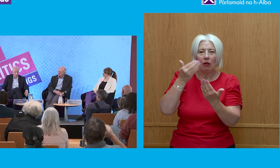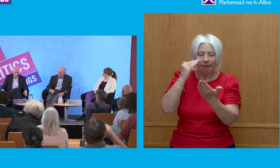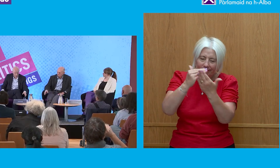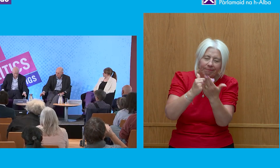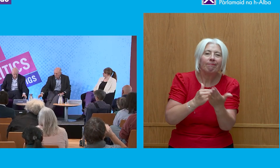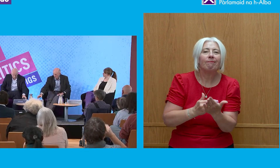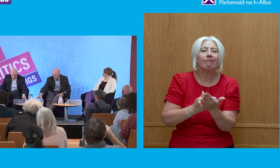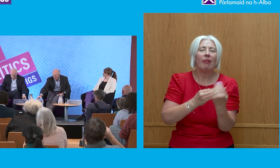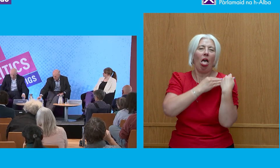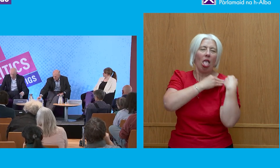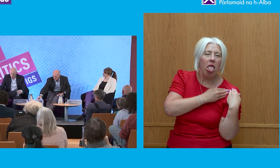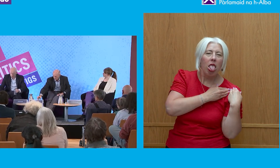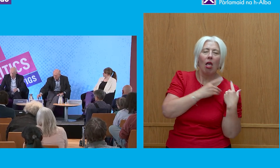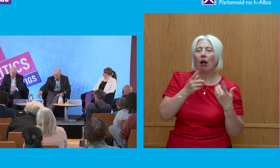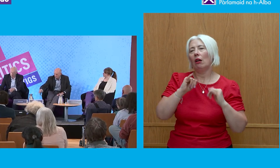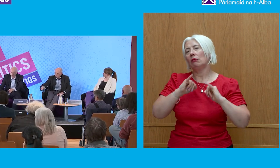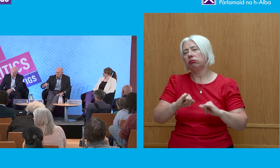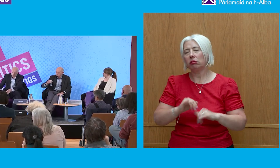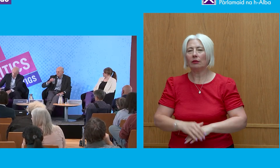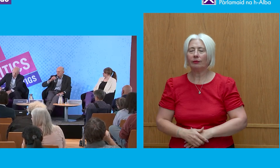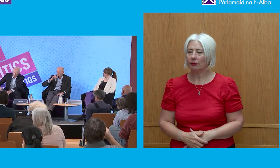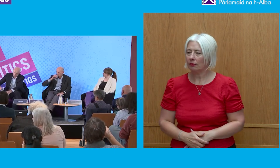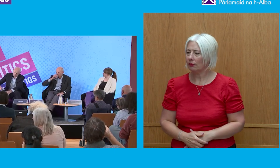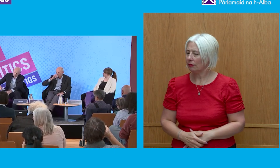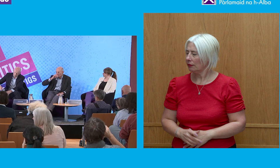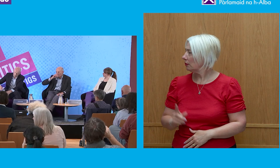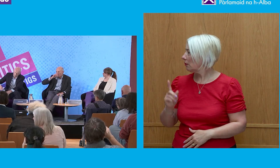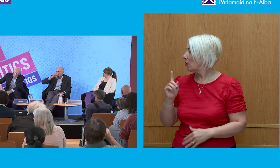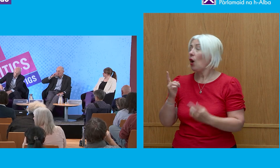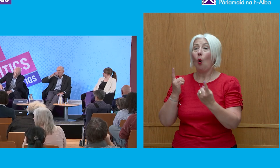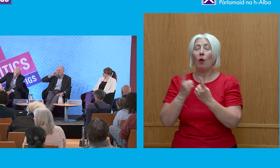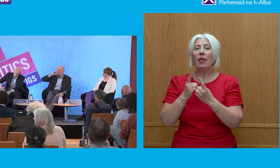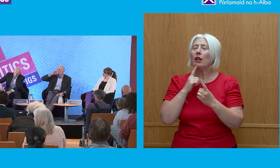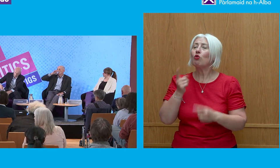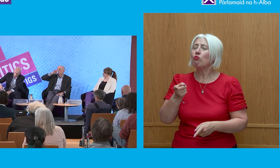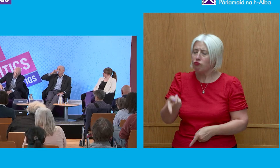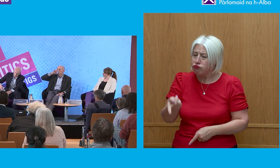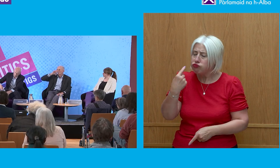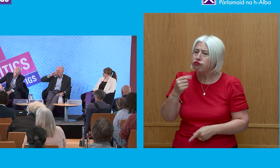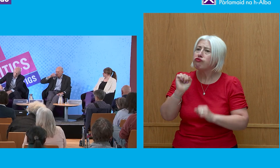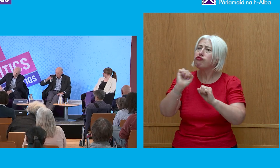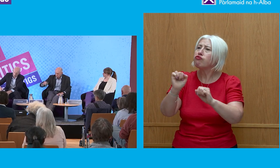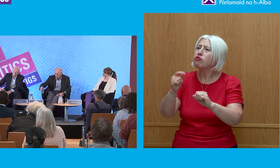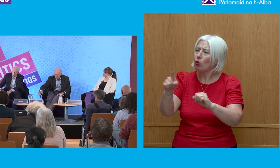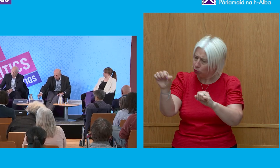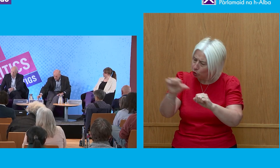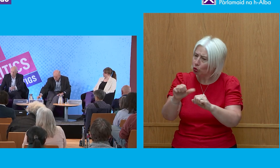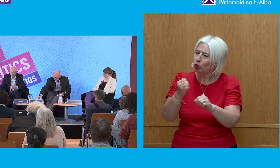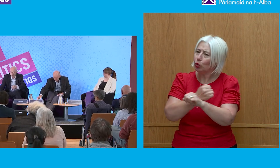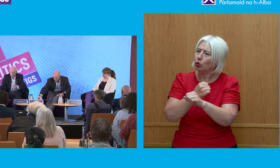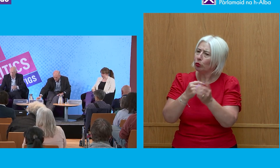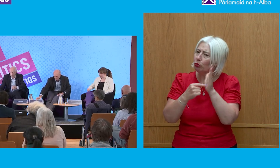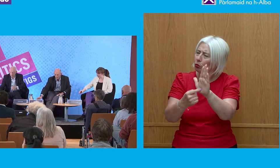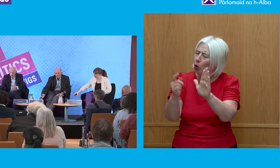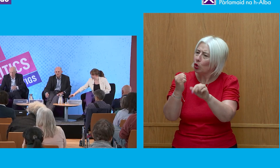me, I think, to the part that I hinted at earlier, because one of the aspects of holding to account is the role of media. So,